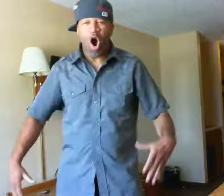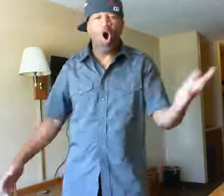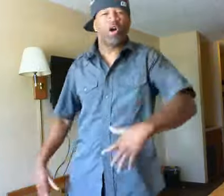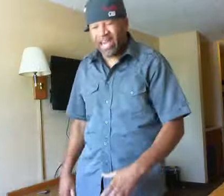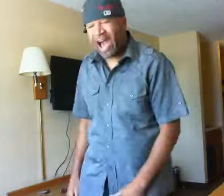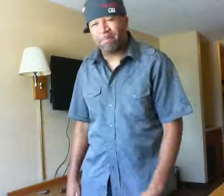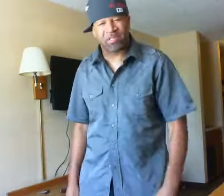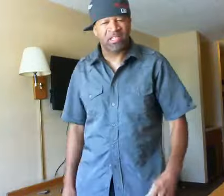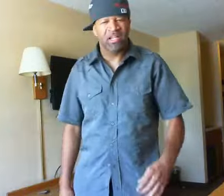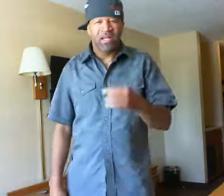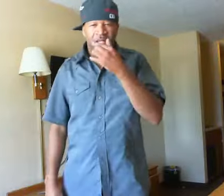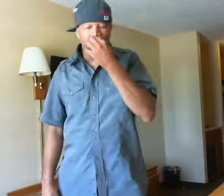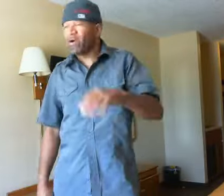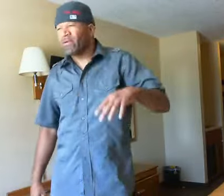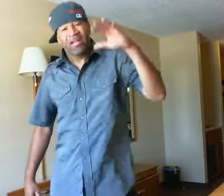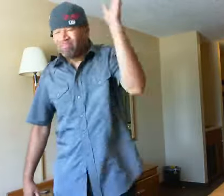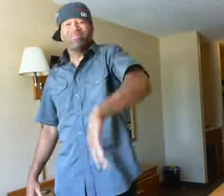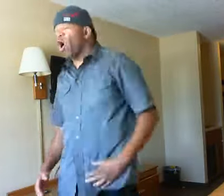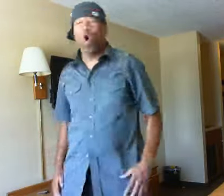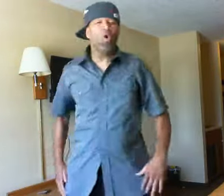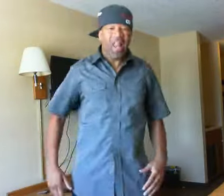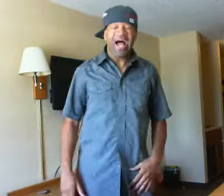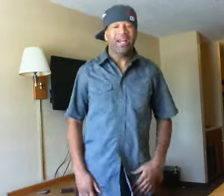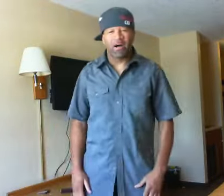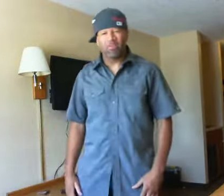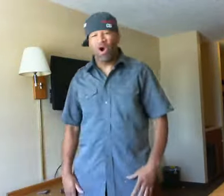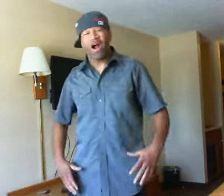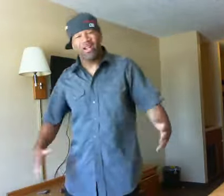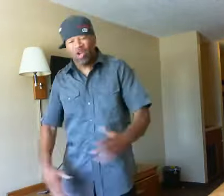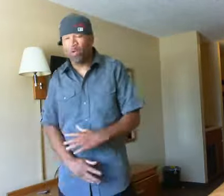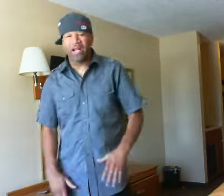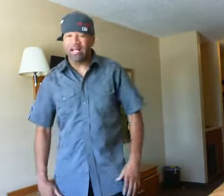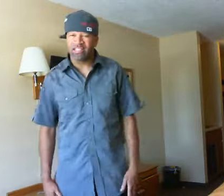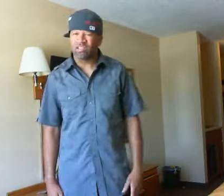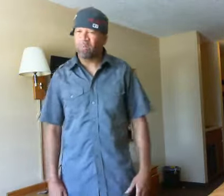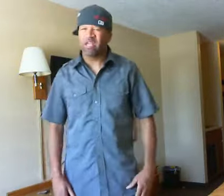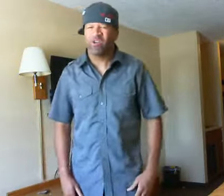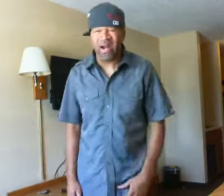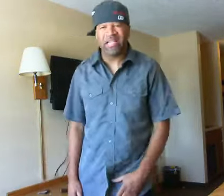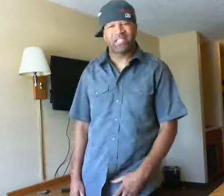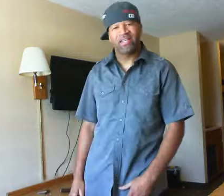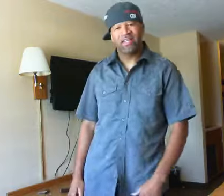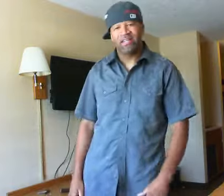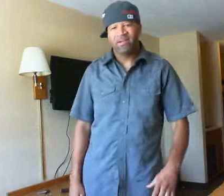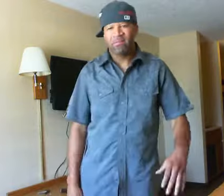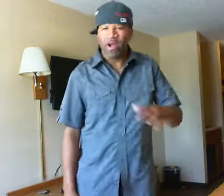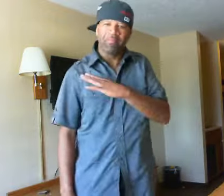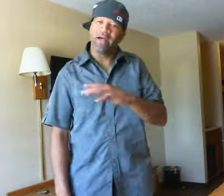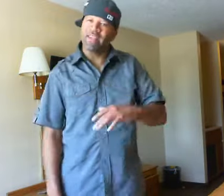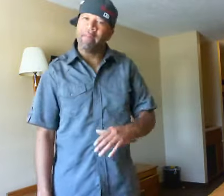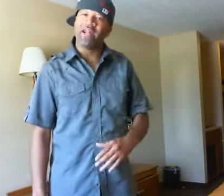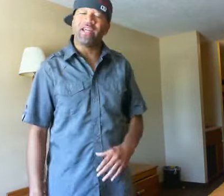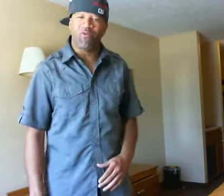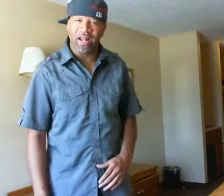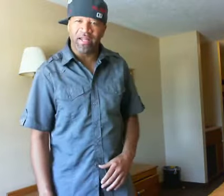all caps, Yo, the whole lineup, yo, you know what it is, it's gonna be crazy. Point blank, y'all better get ready.